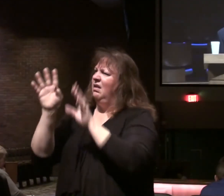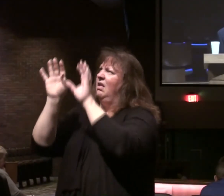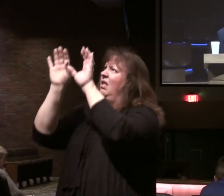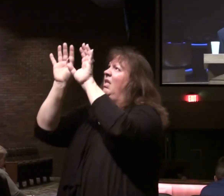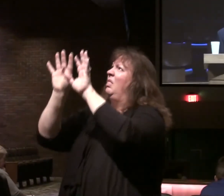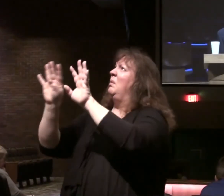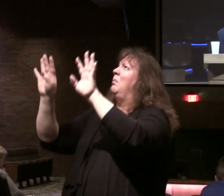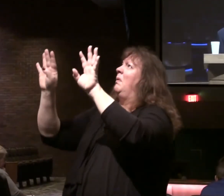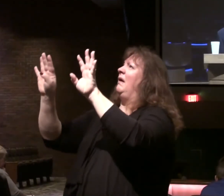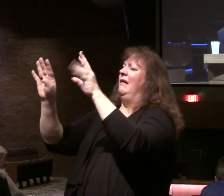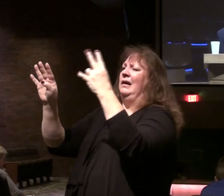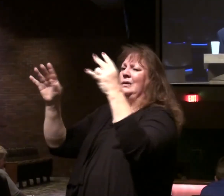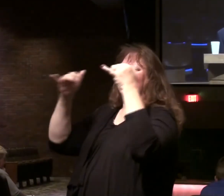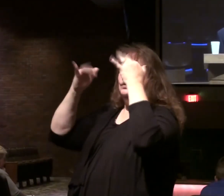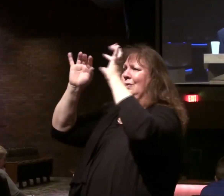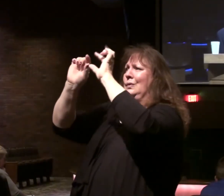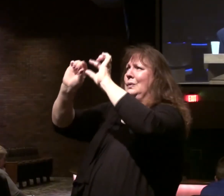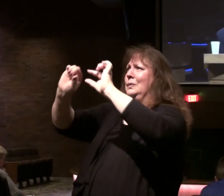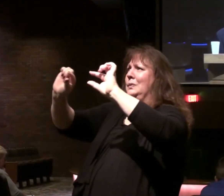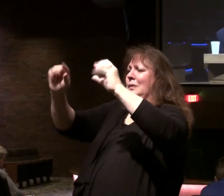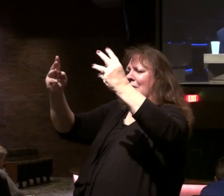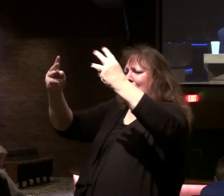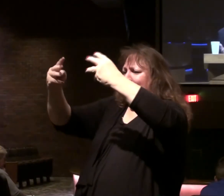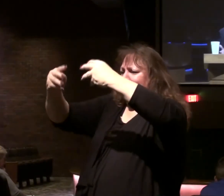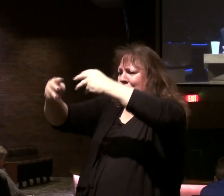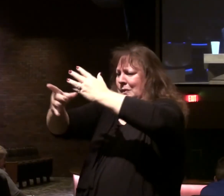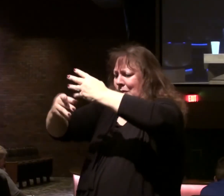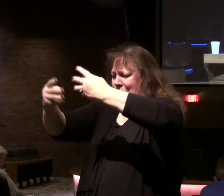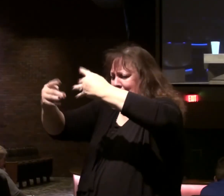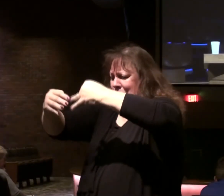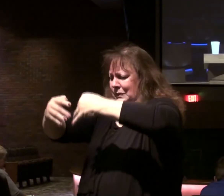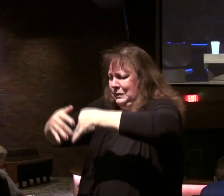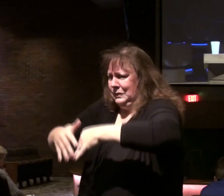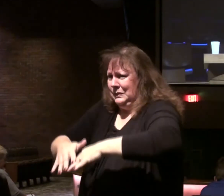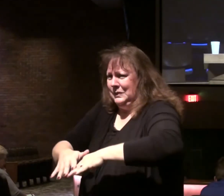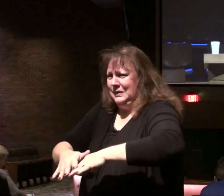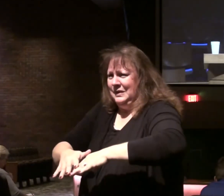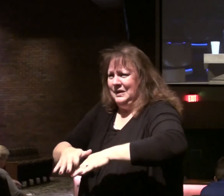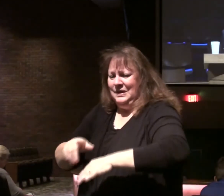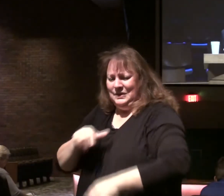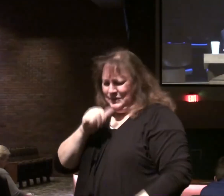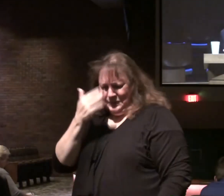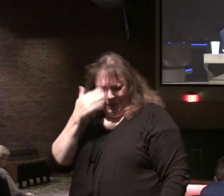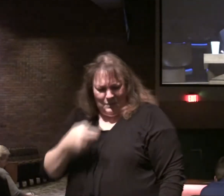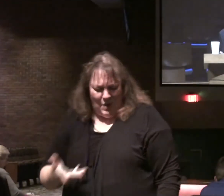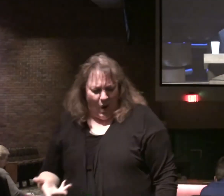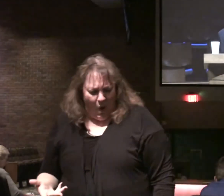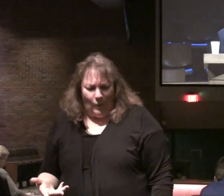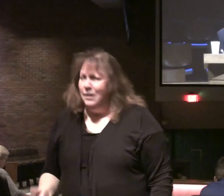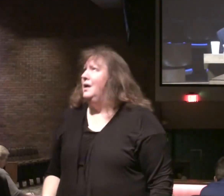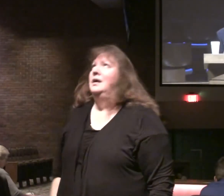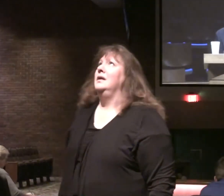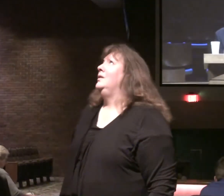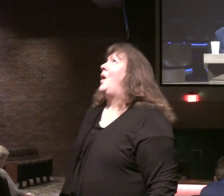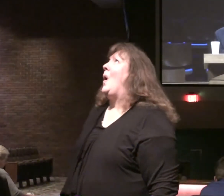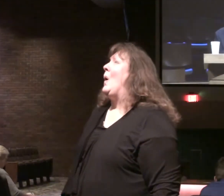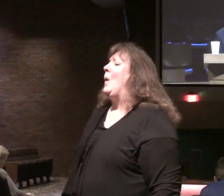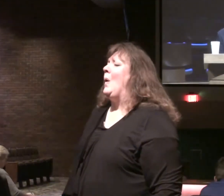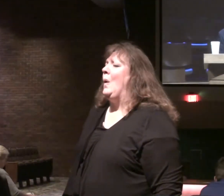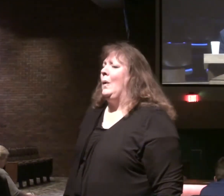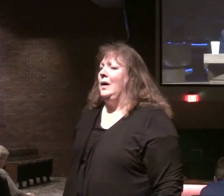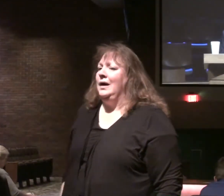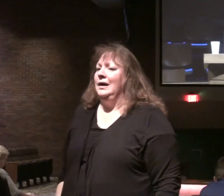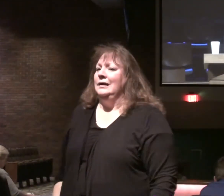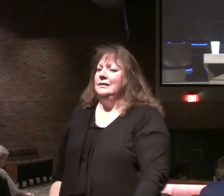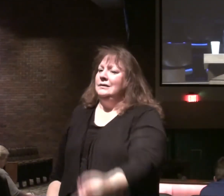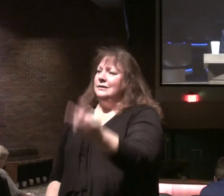Which is on the side of two golden pipes. Which empty the golden oil from themselves. He answered. Do you not know what these are? I said. No my Lord. These are the